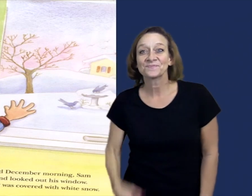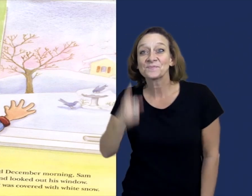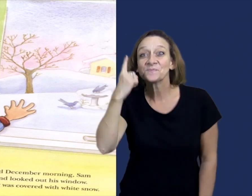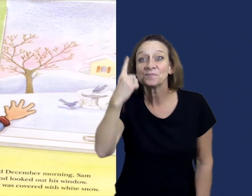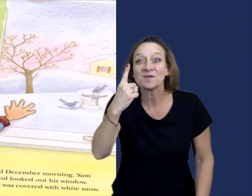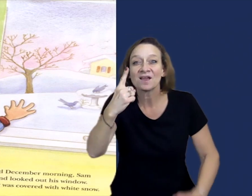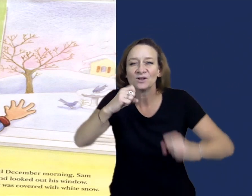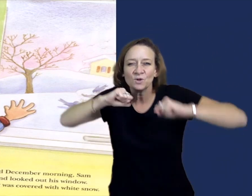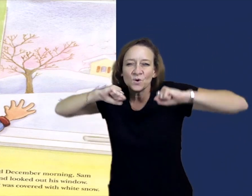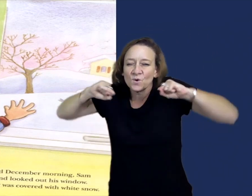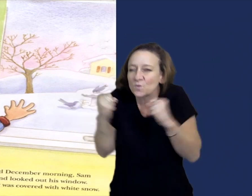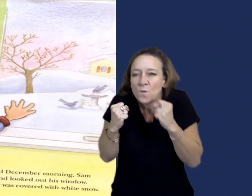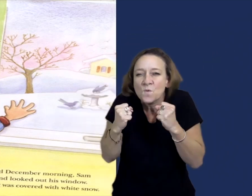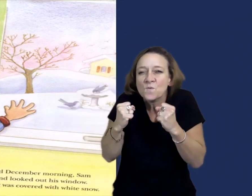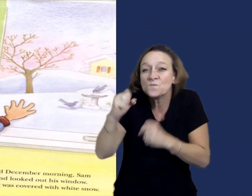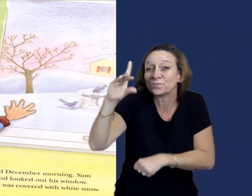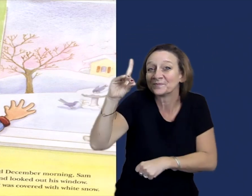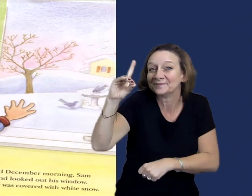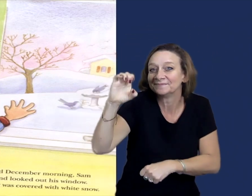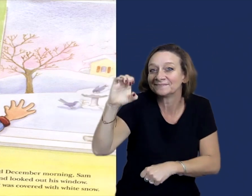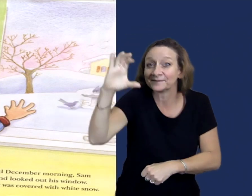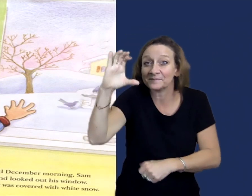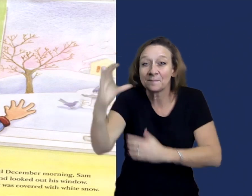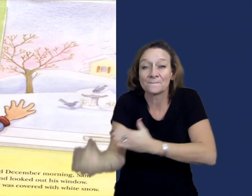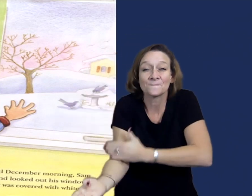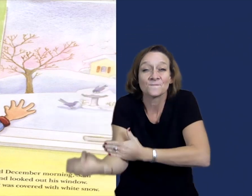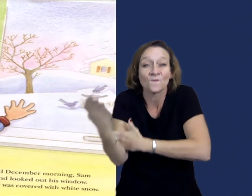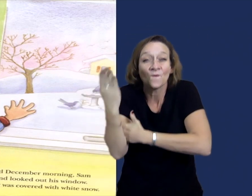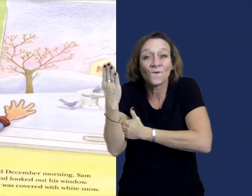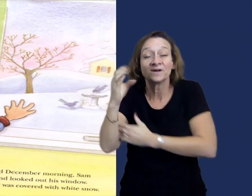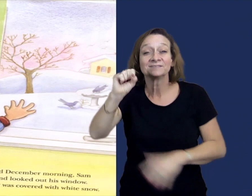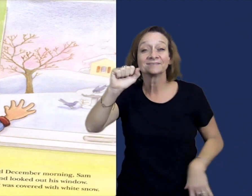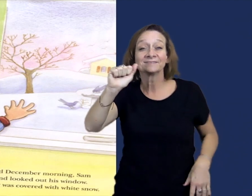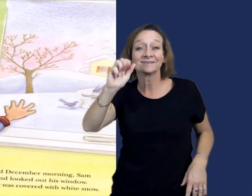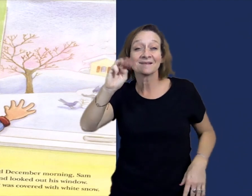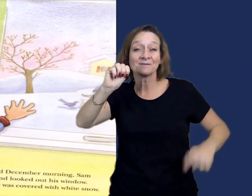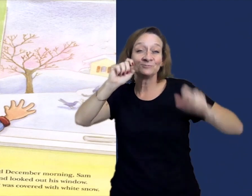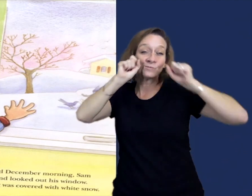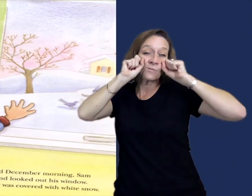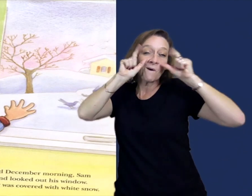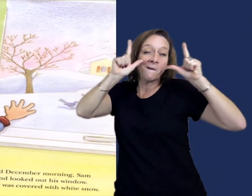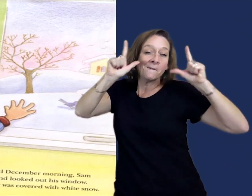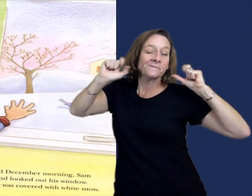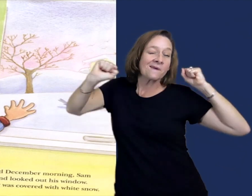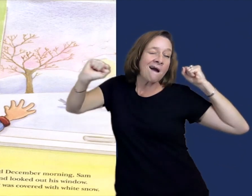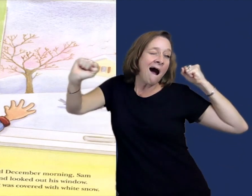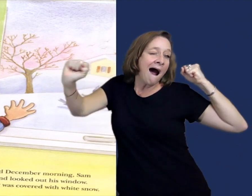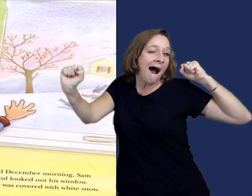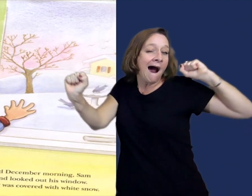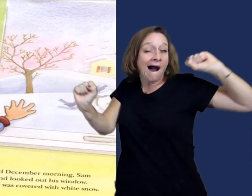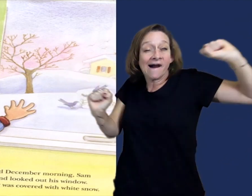One cold December morning, Sam woke up, stretched,